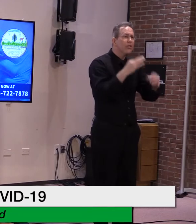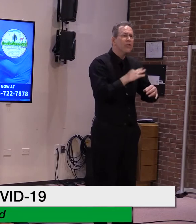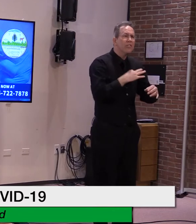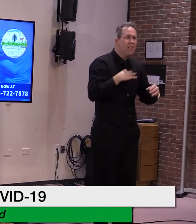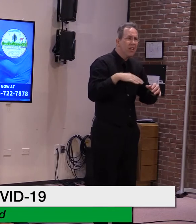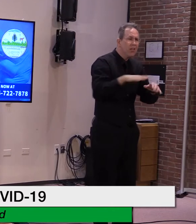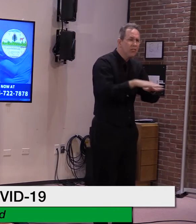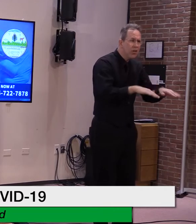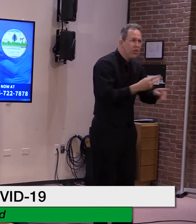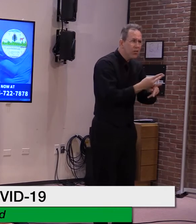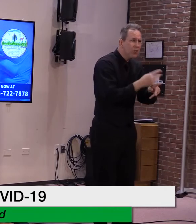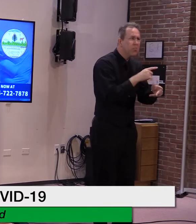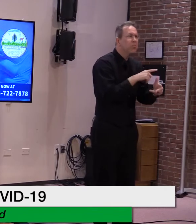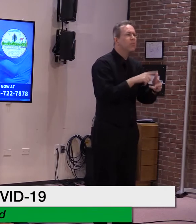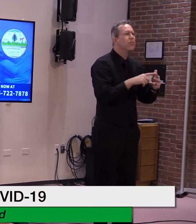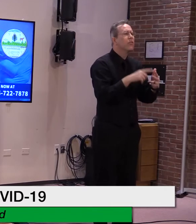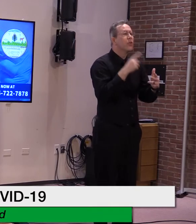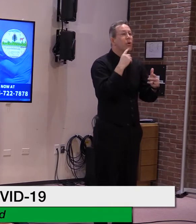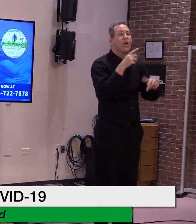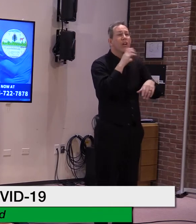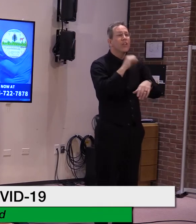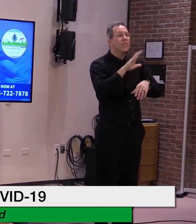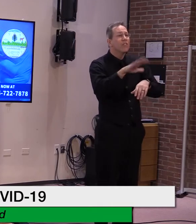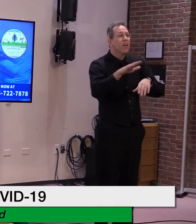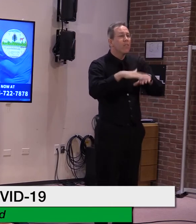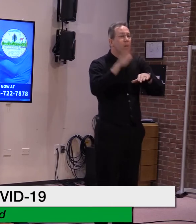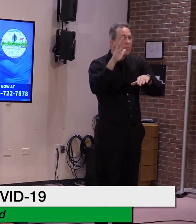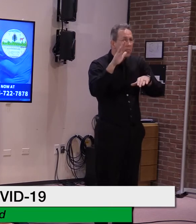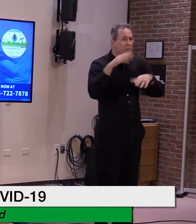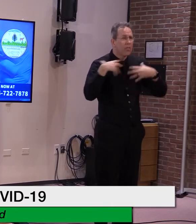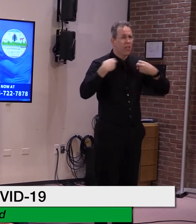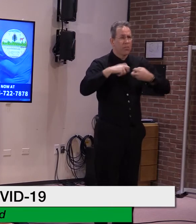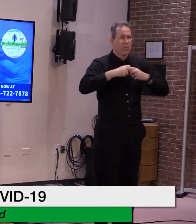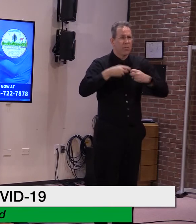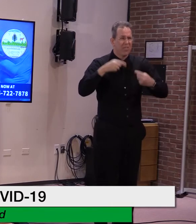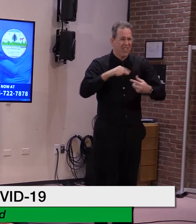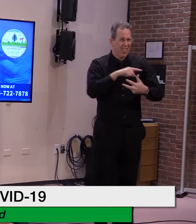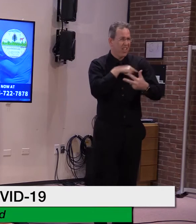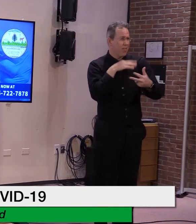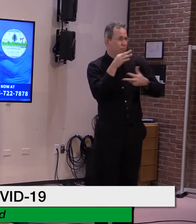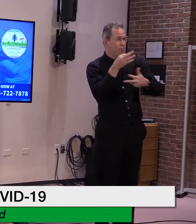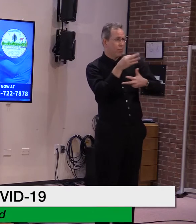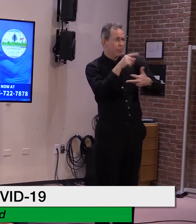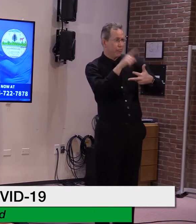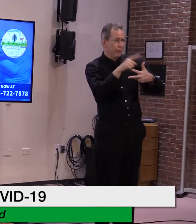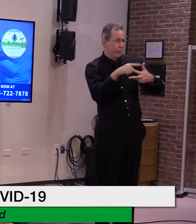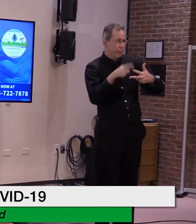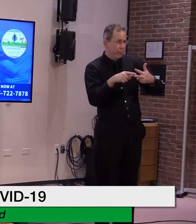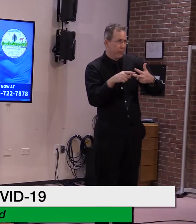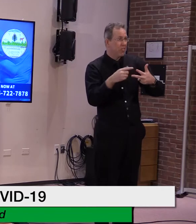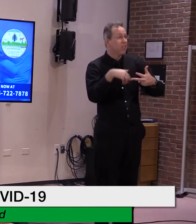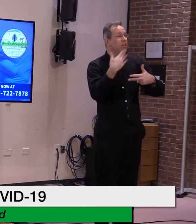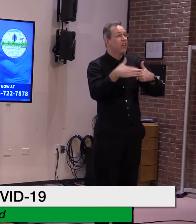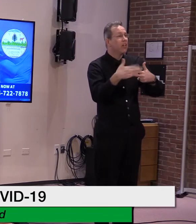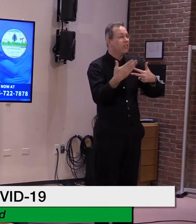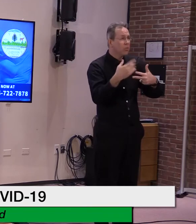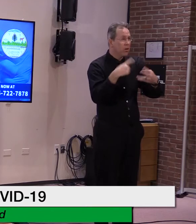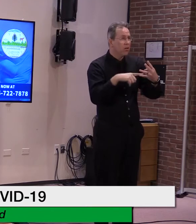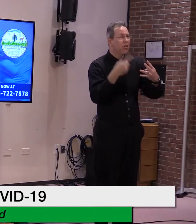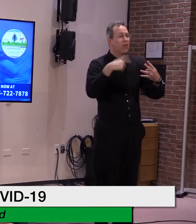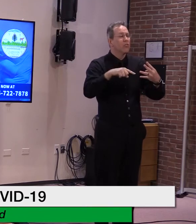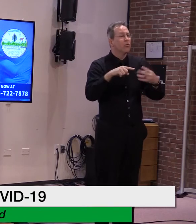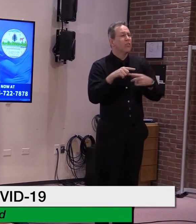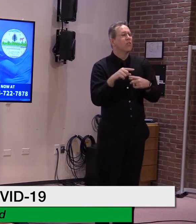efforts and others planned for next week, more than 110,000 people will be eligible to register for a